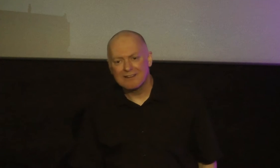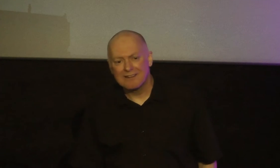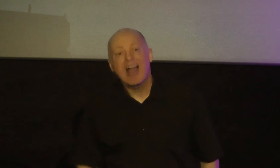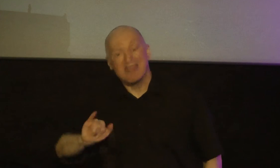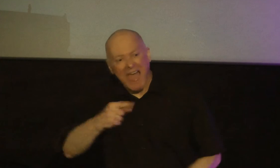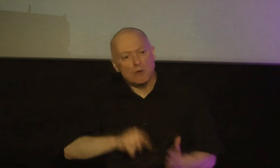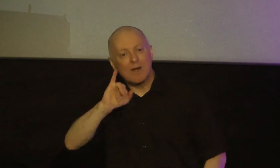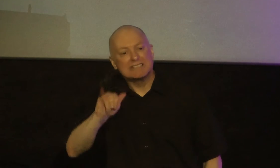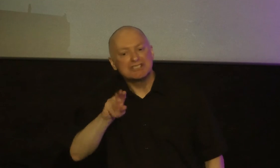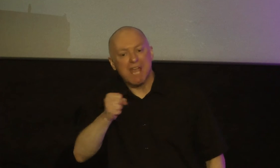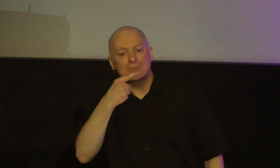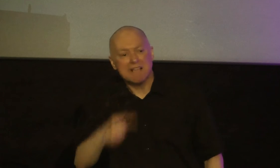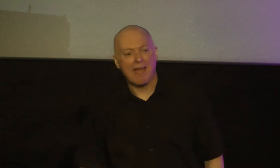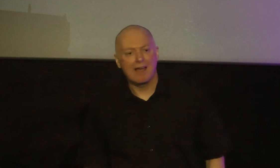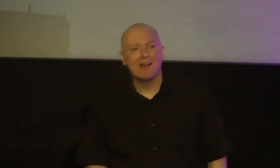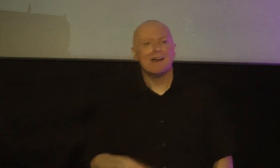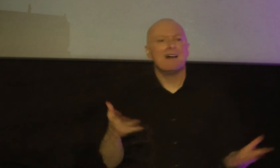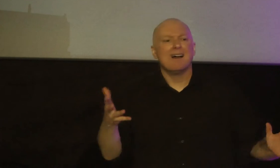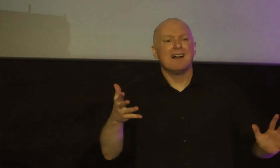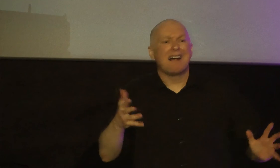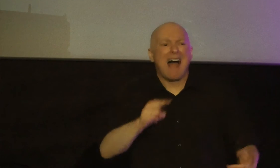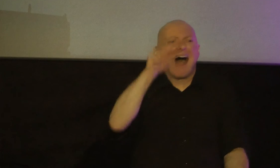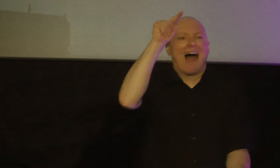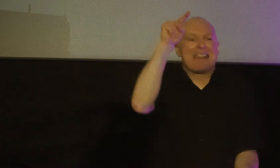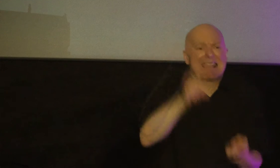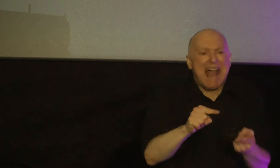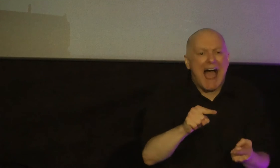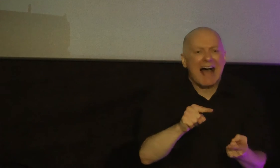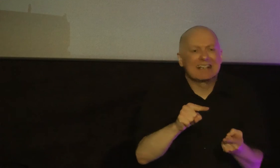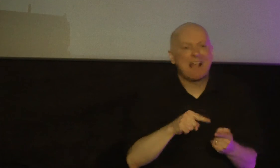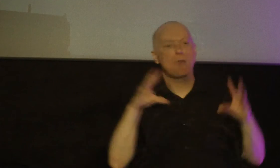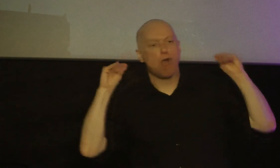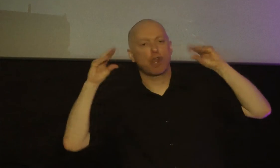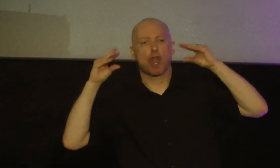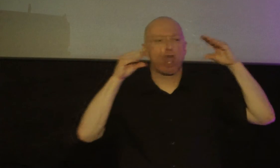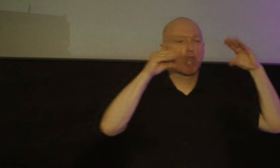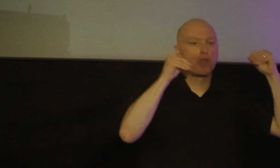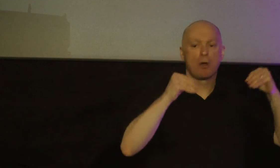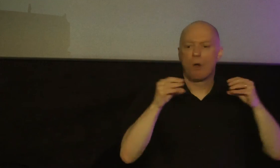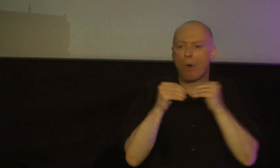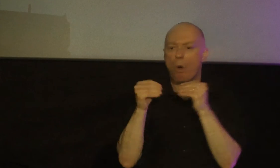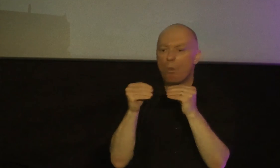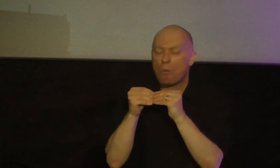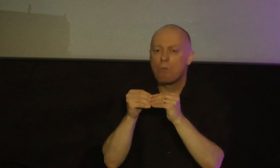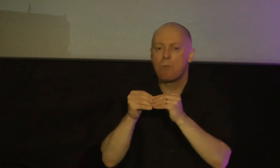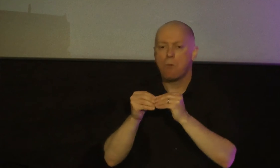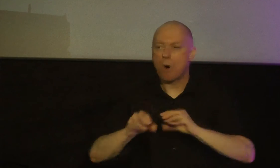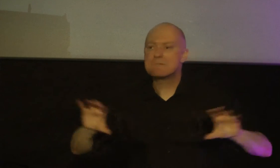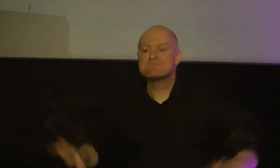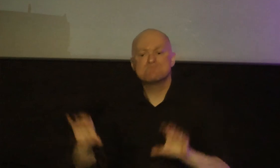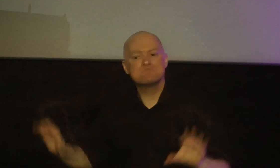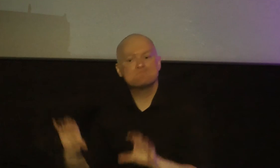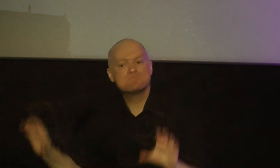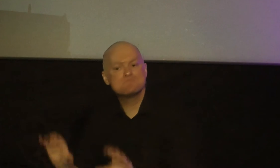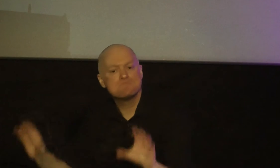james would say let's have a little less lips flapping and a lot more hands moving doing the work of the lord